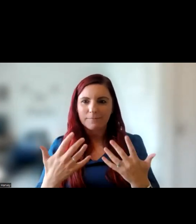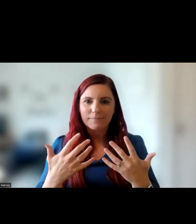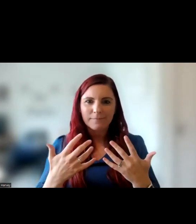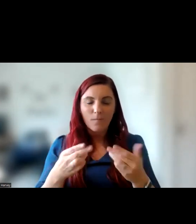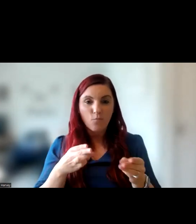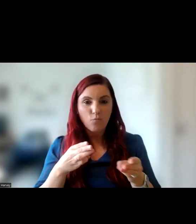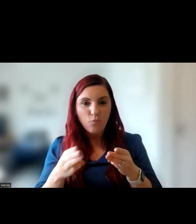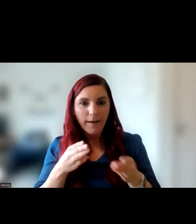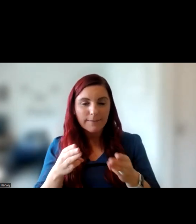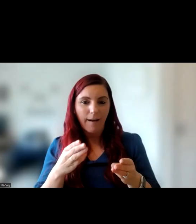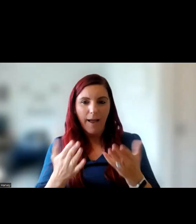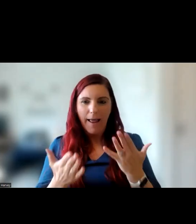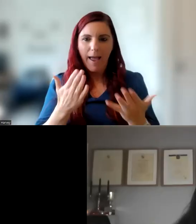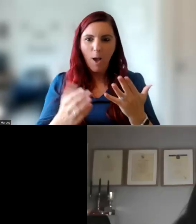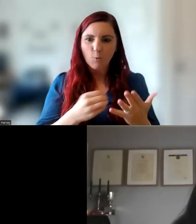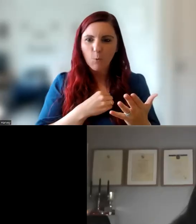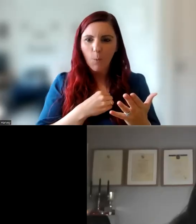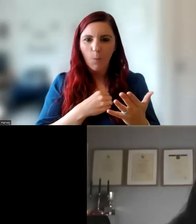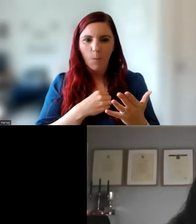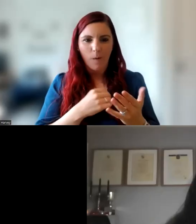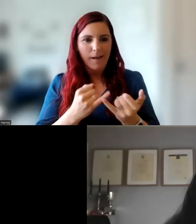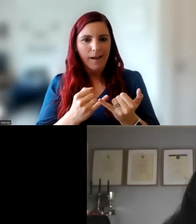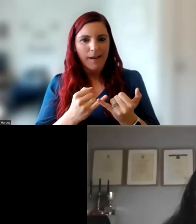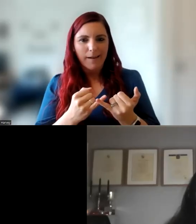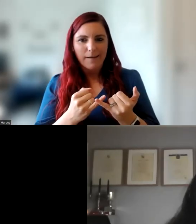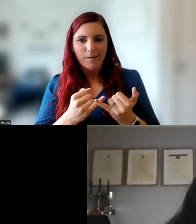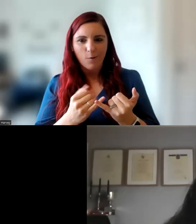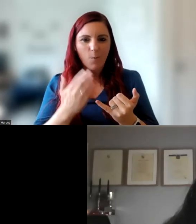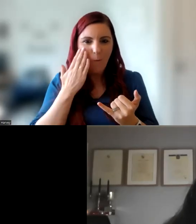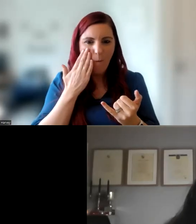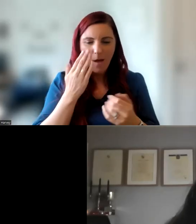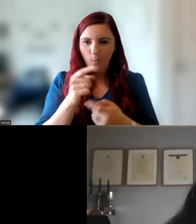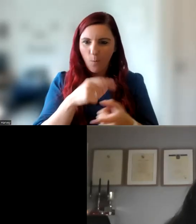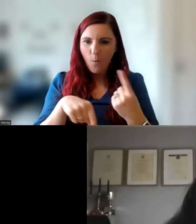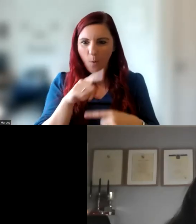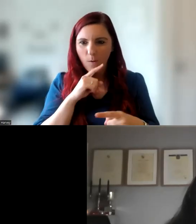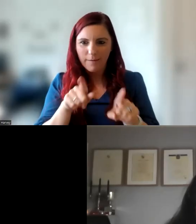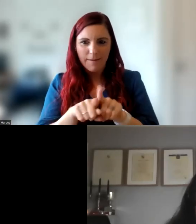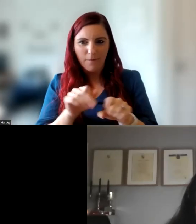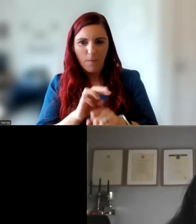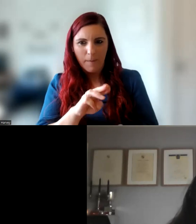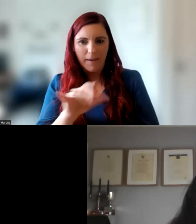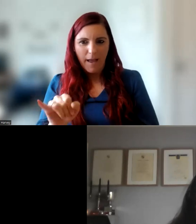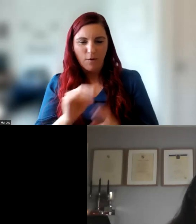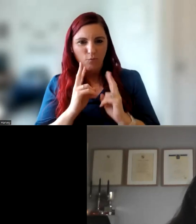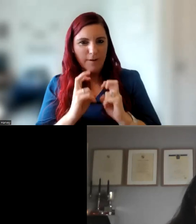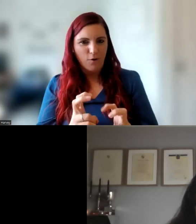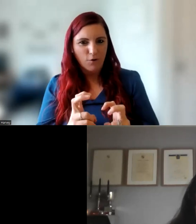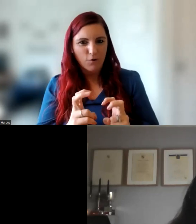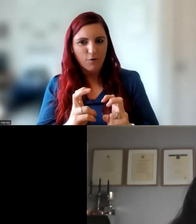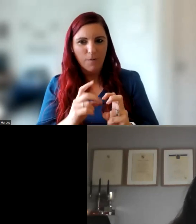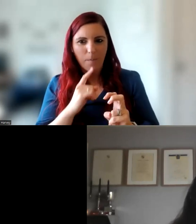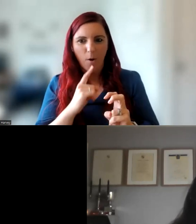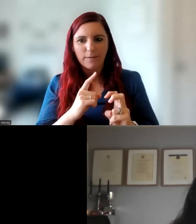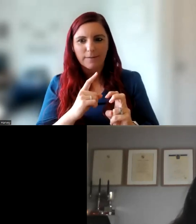how to, you know, we're all on the page in relation to PPI and co-research, but, you know, with everything